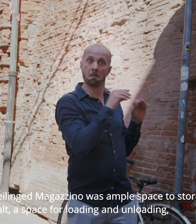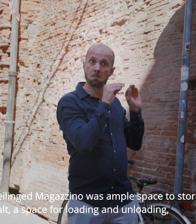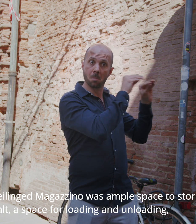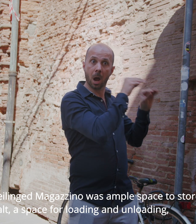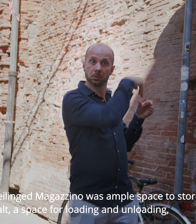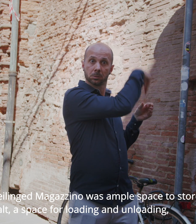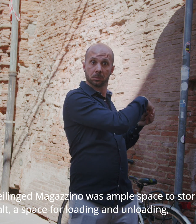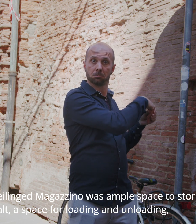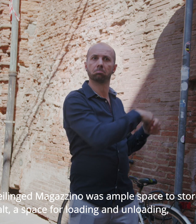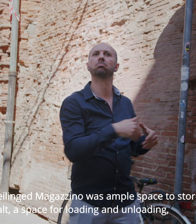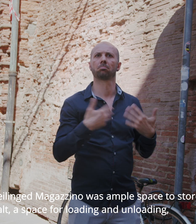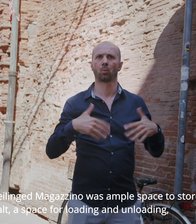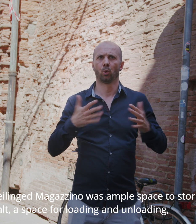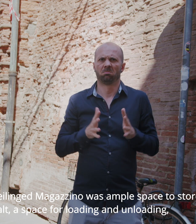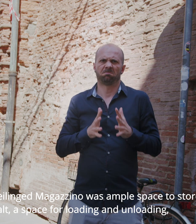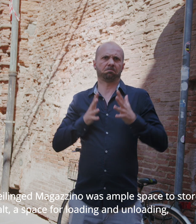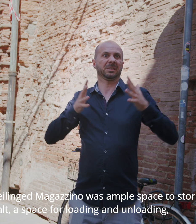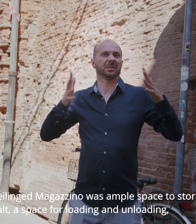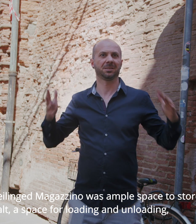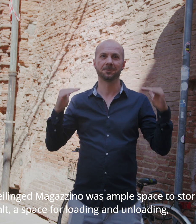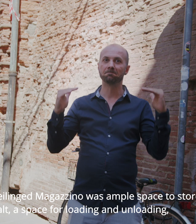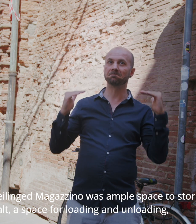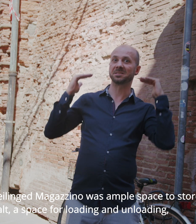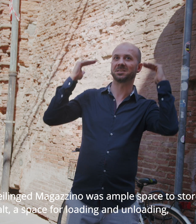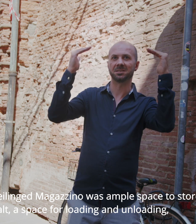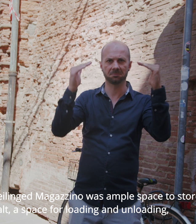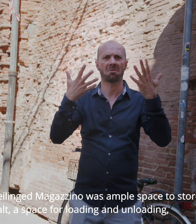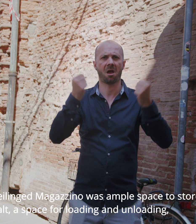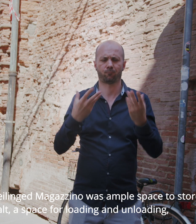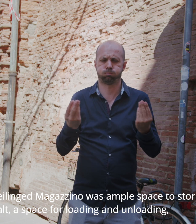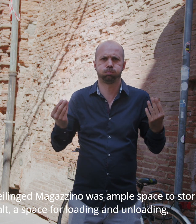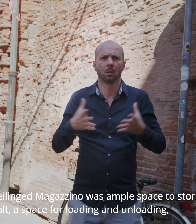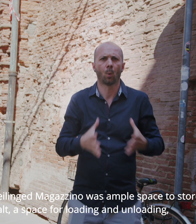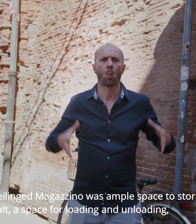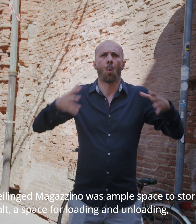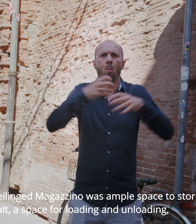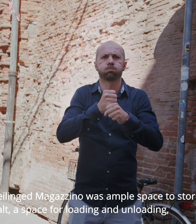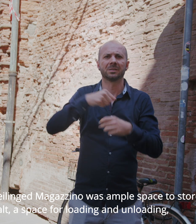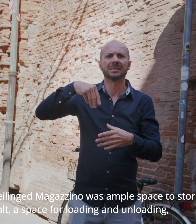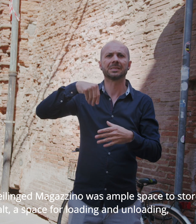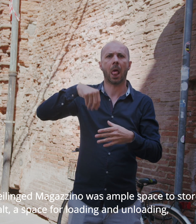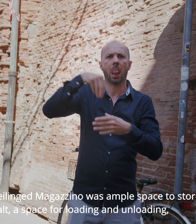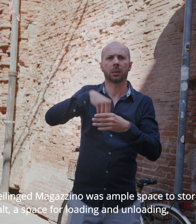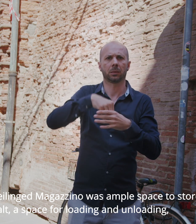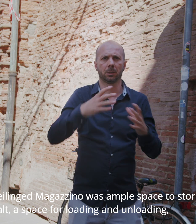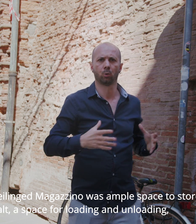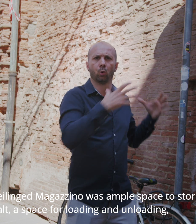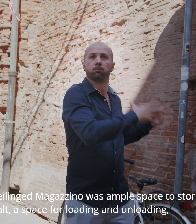Inside the high-ceilinged Magazzino was ample space to store bags of salt, a space for loading and unloading.